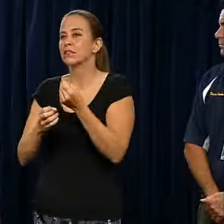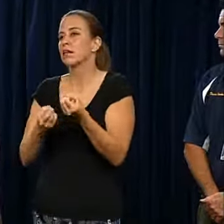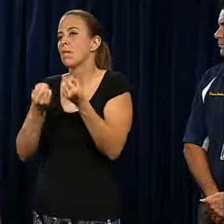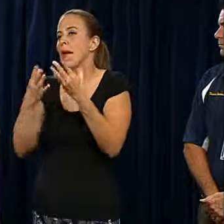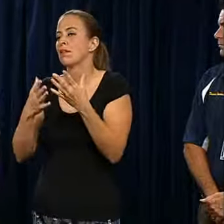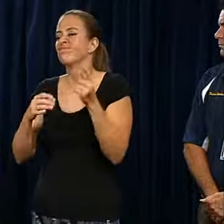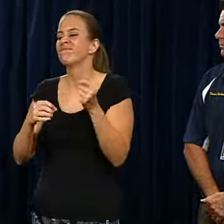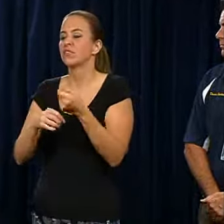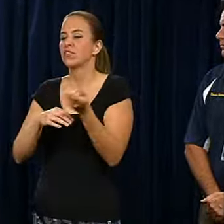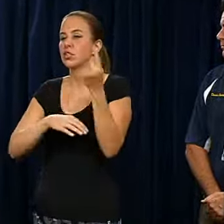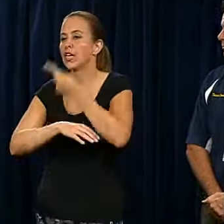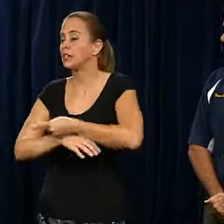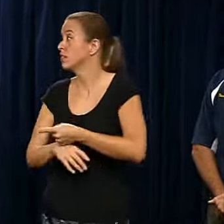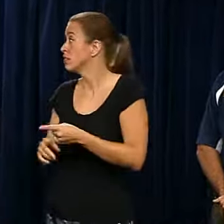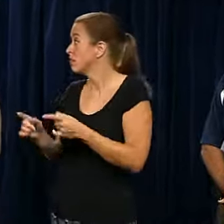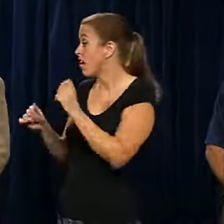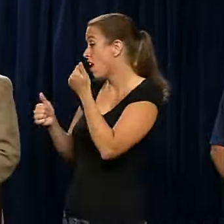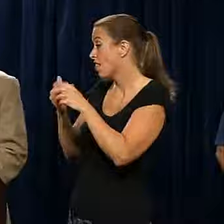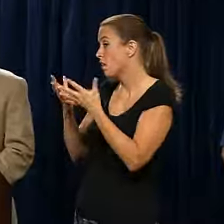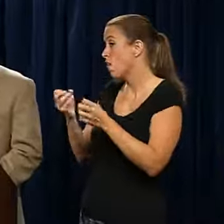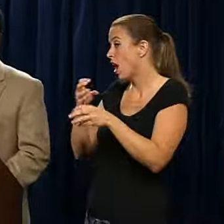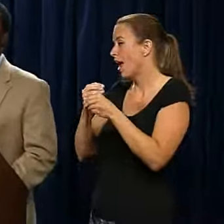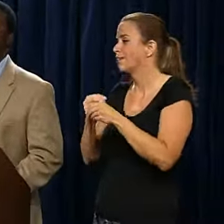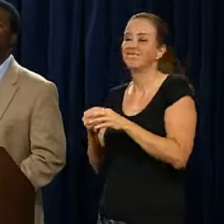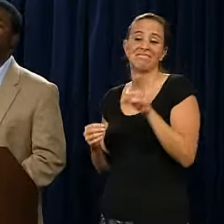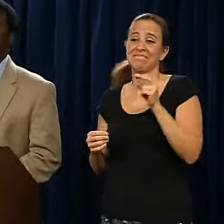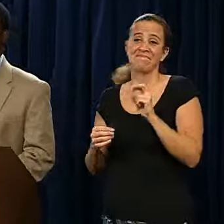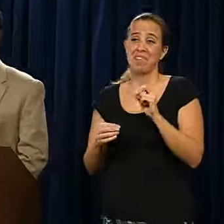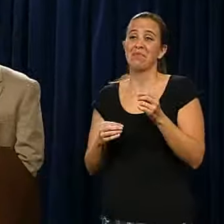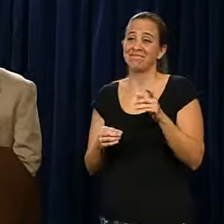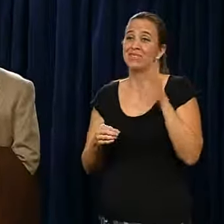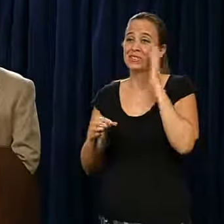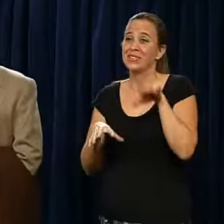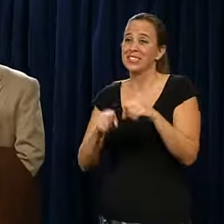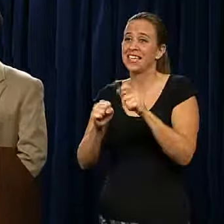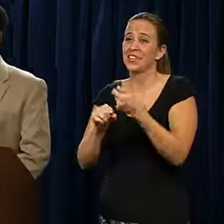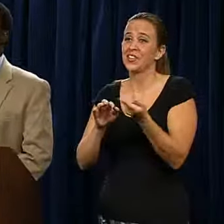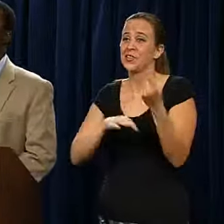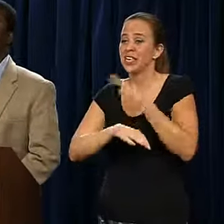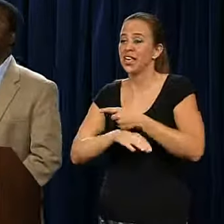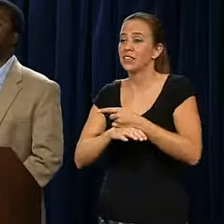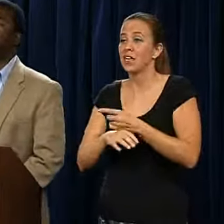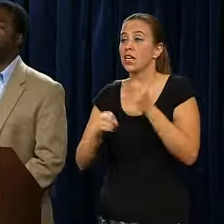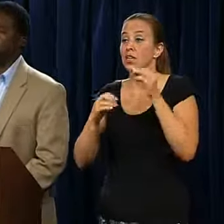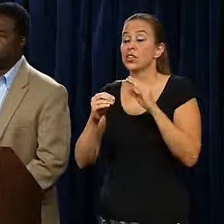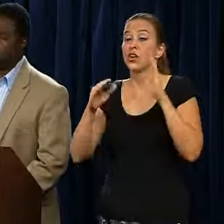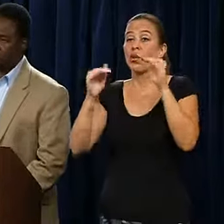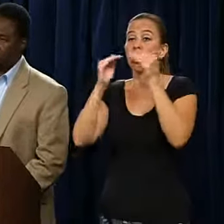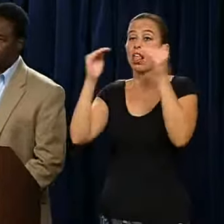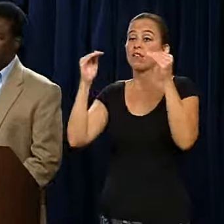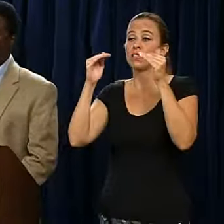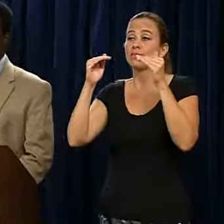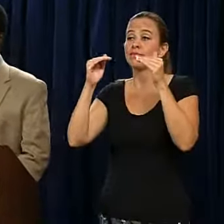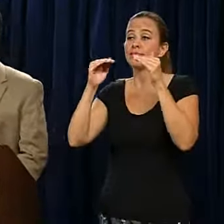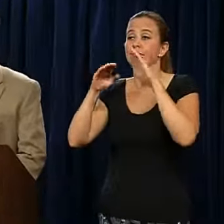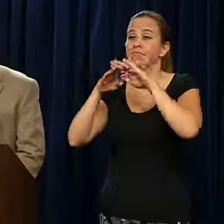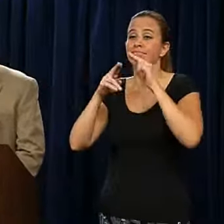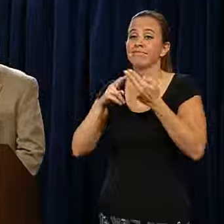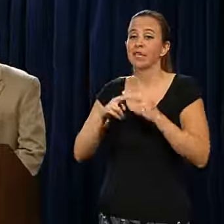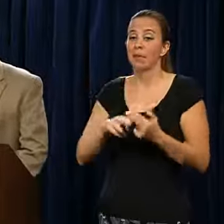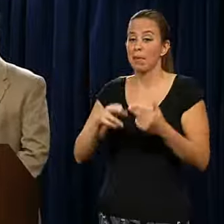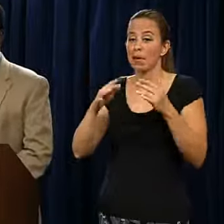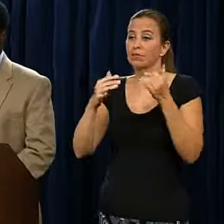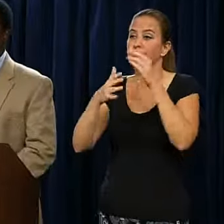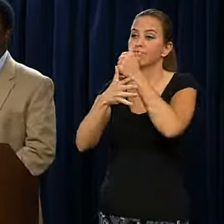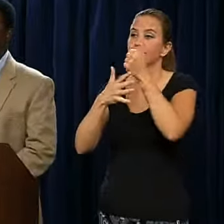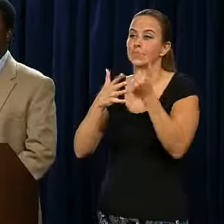add to that? No, I think that covers it, Mayor. It's going to take us a few days. And downgrading the level of activation, other than reduced hours. What does that entail and